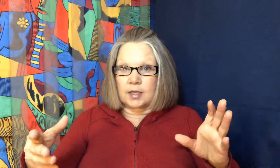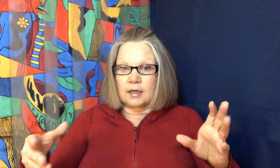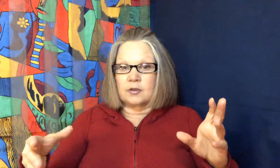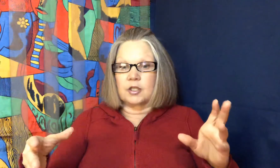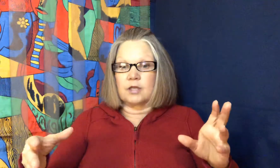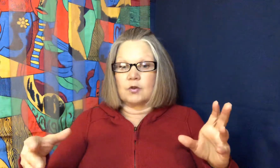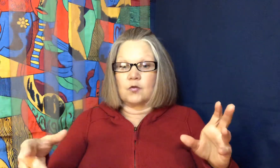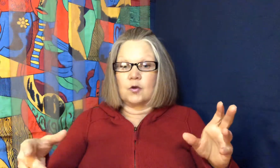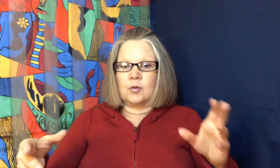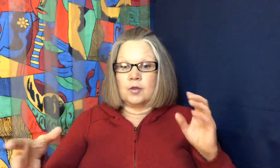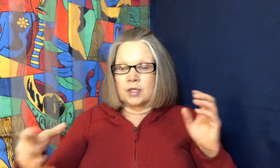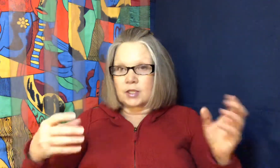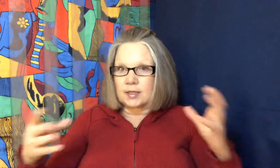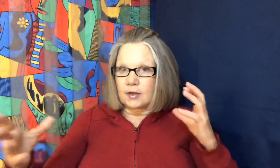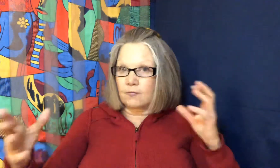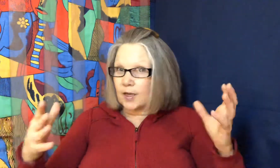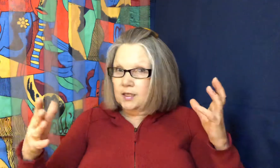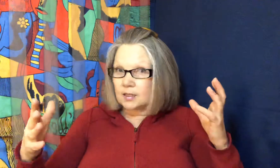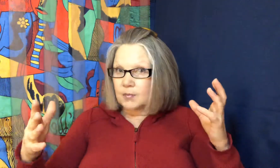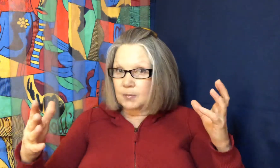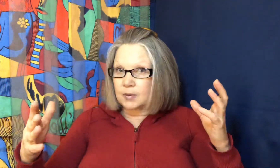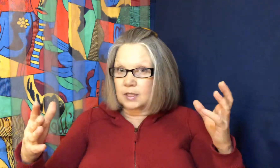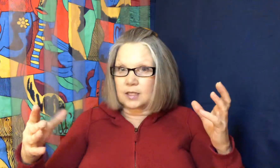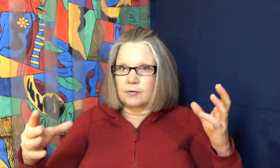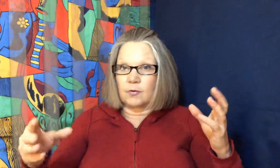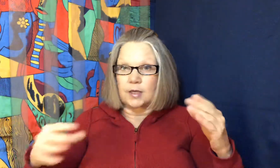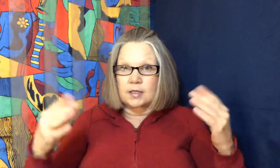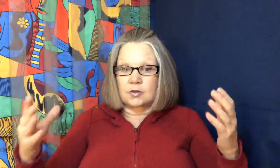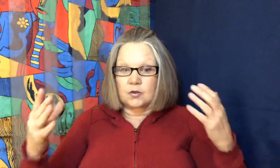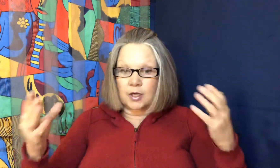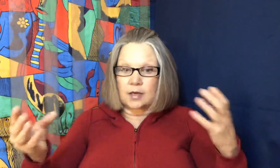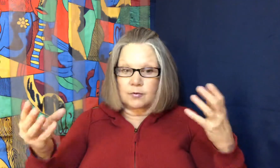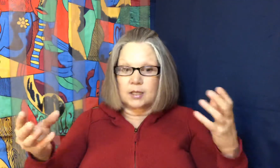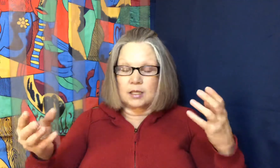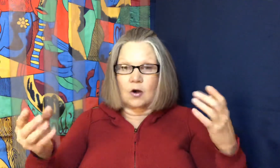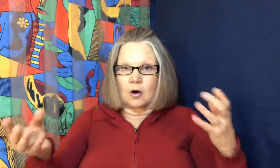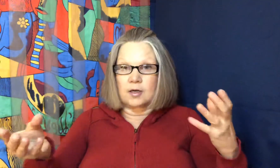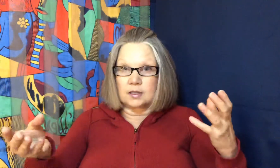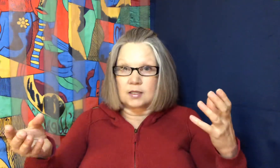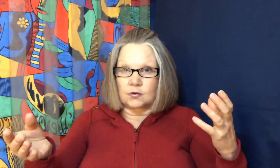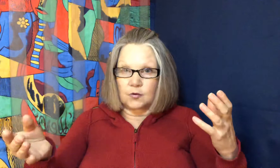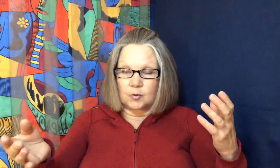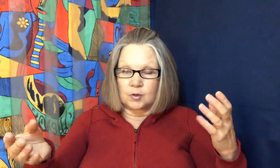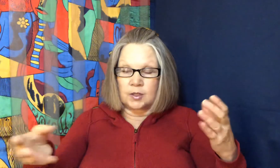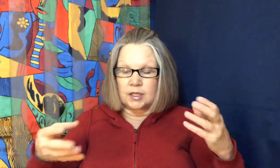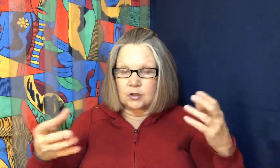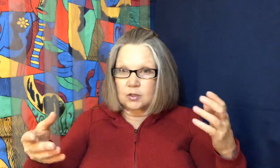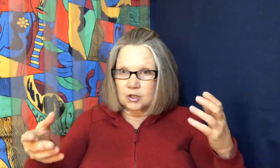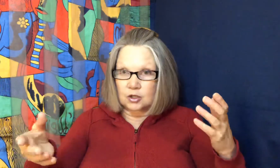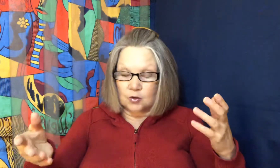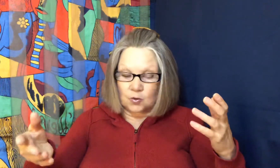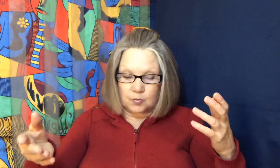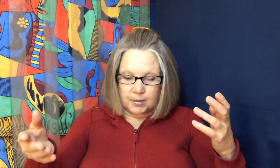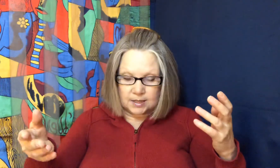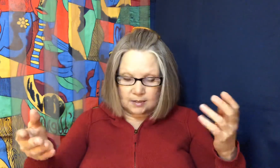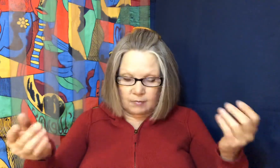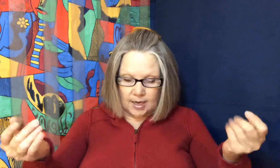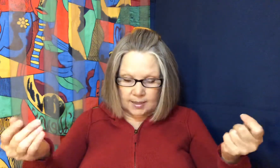the energy of the full moon it just affects people in different ways so you can really harness the full moon and use it to your own best advantage